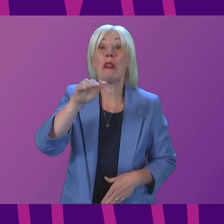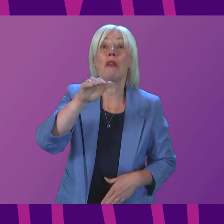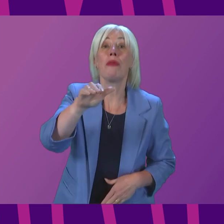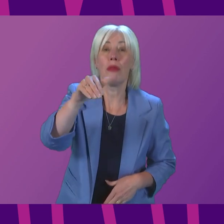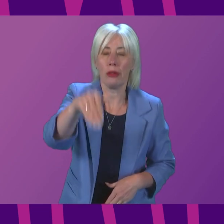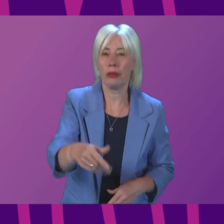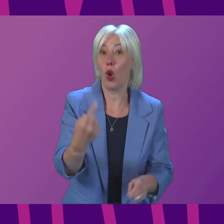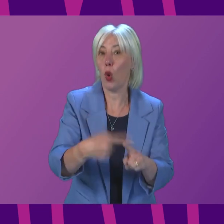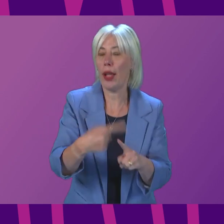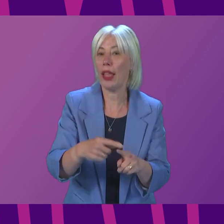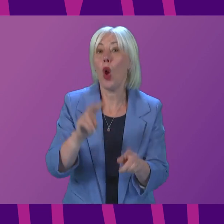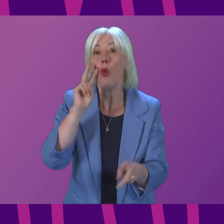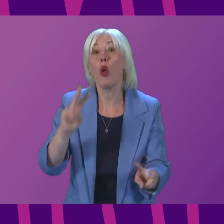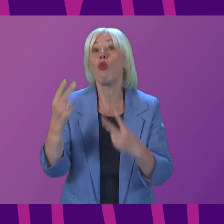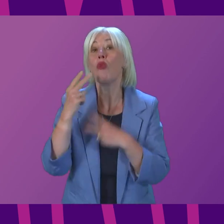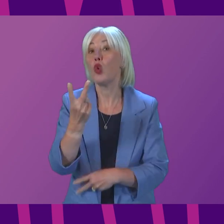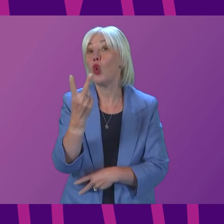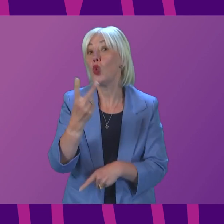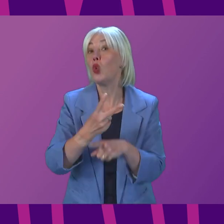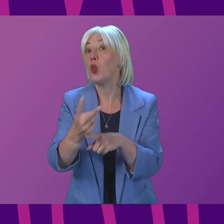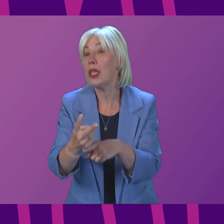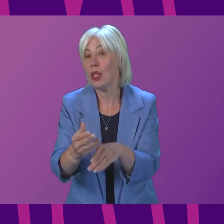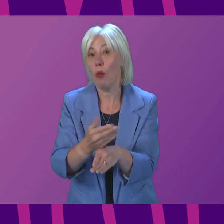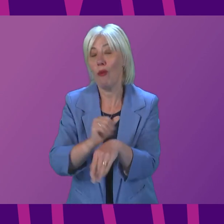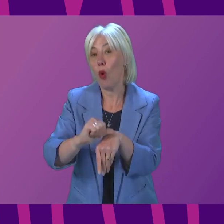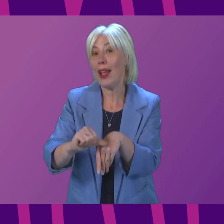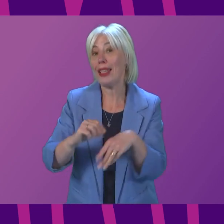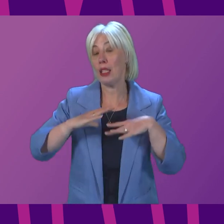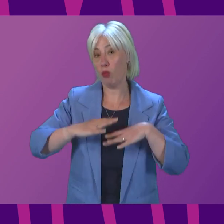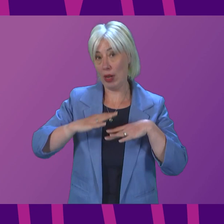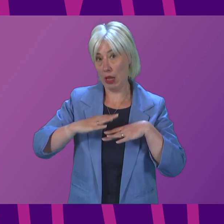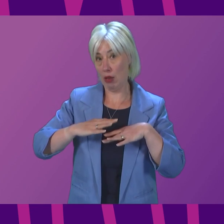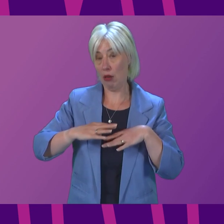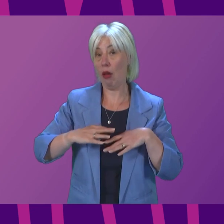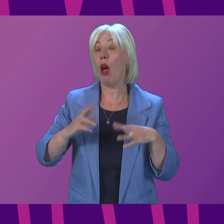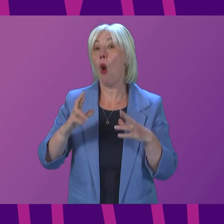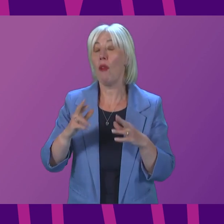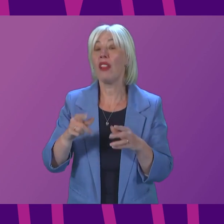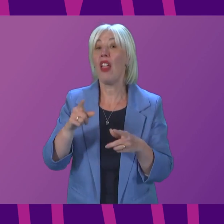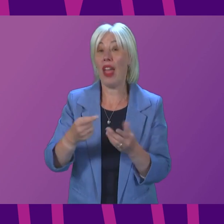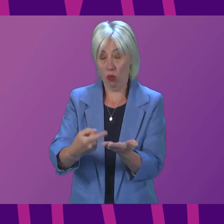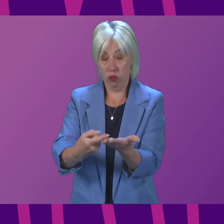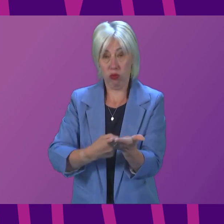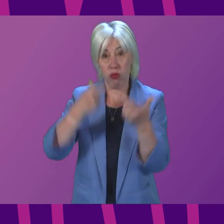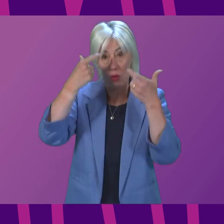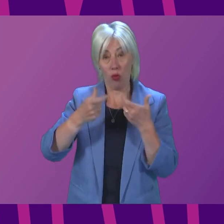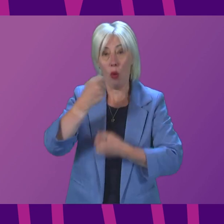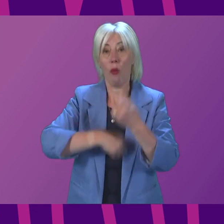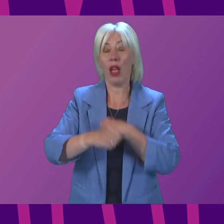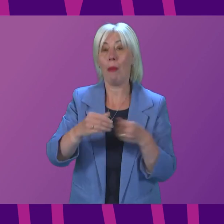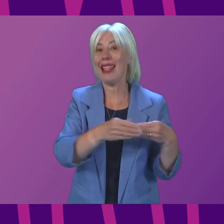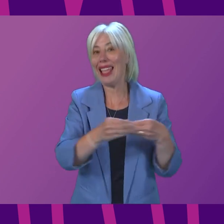will review it again in two weeks before the Easter recess, and our expectation now is that this regulation will convert to guidance in early April.